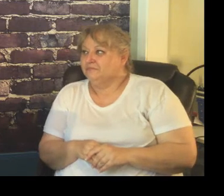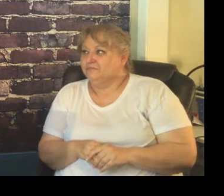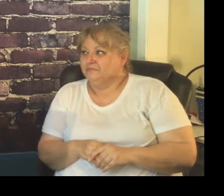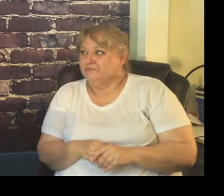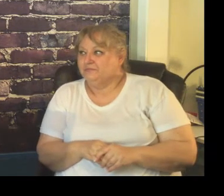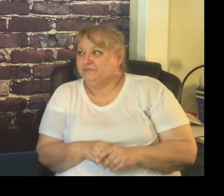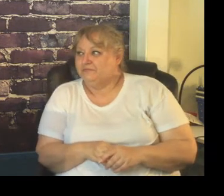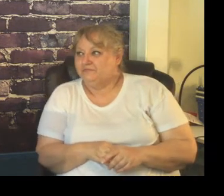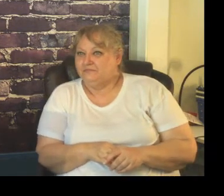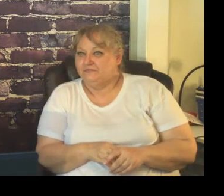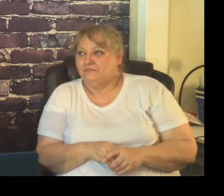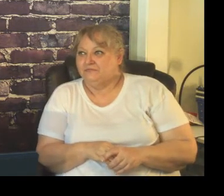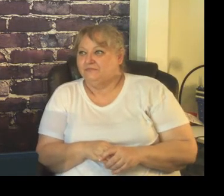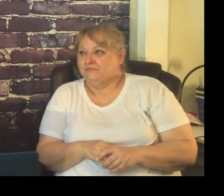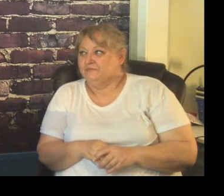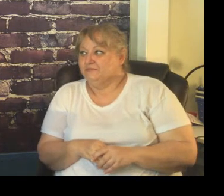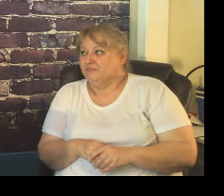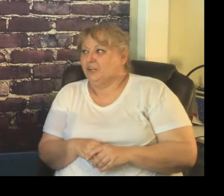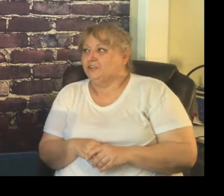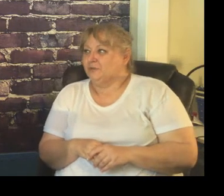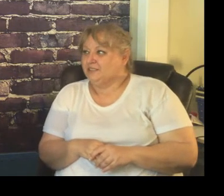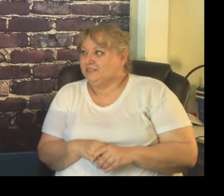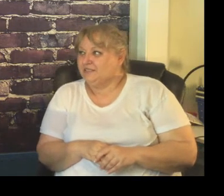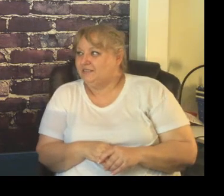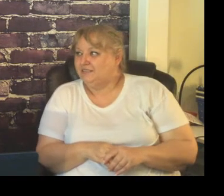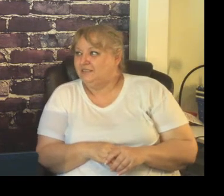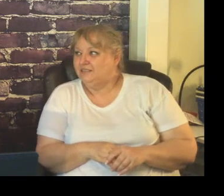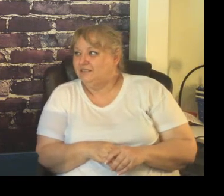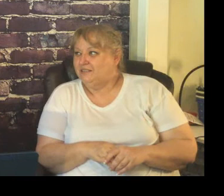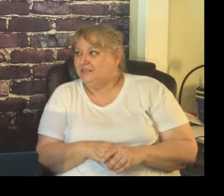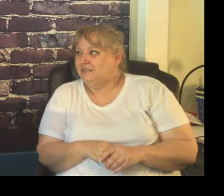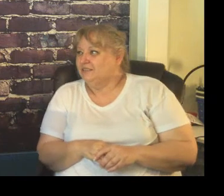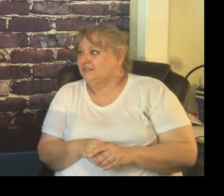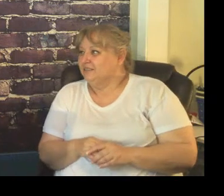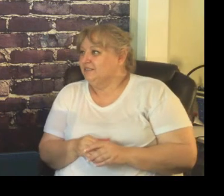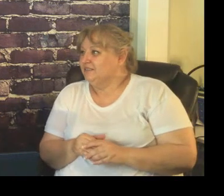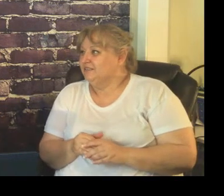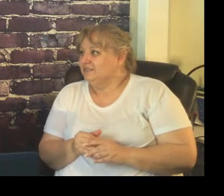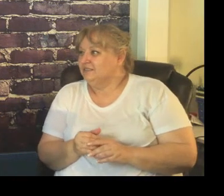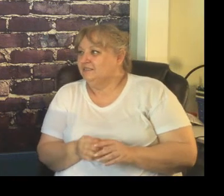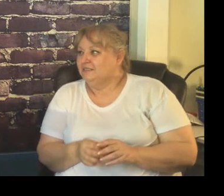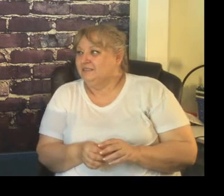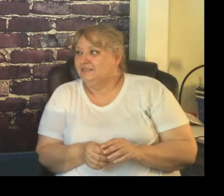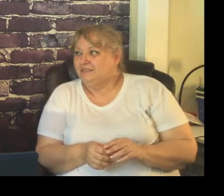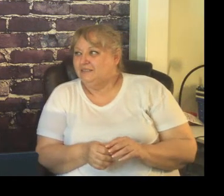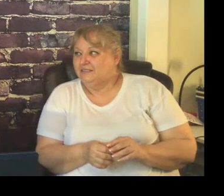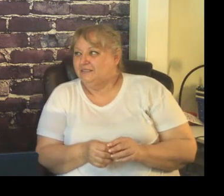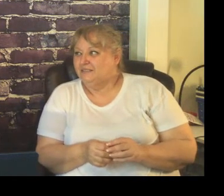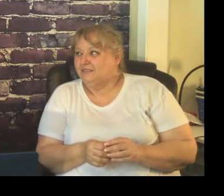disciplinary things my the consequences not even the consequences just focusing on the things that are going to go wrong